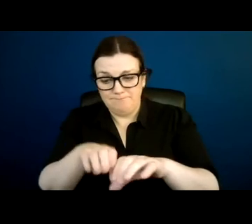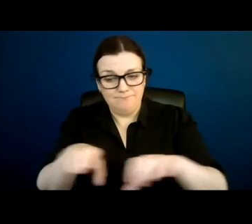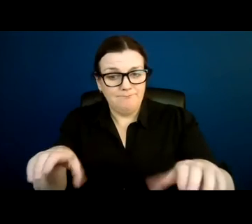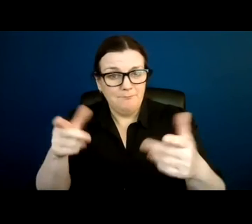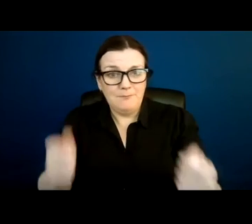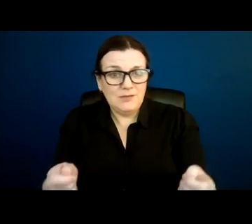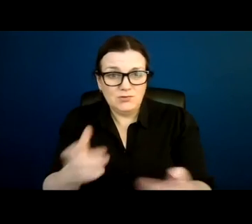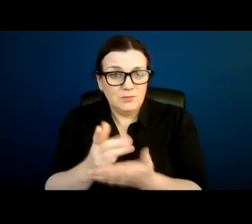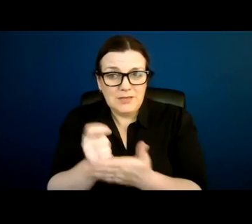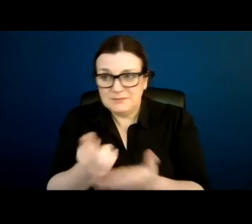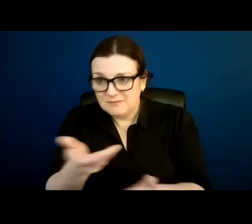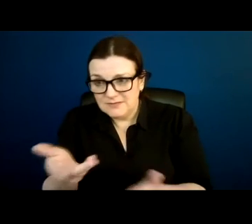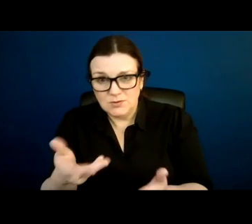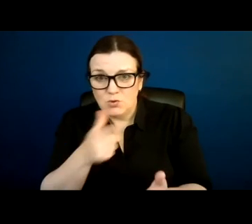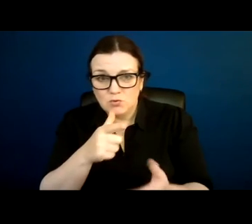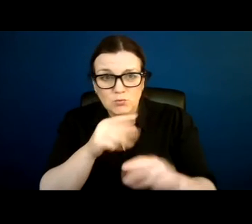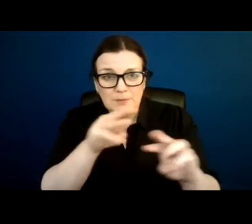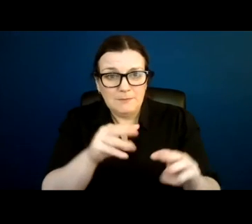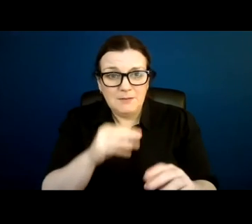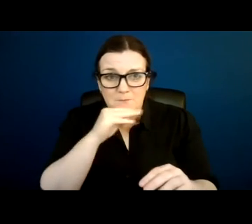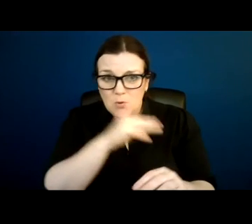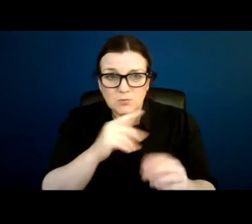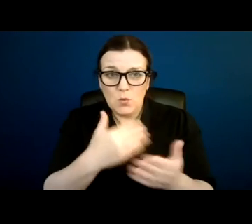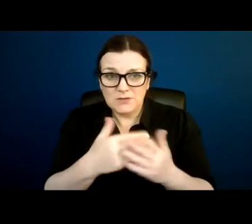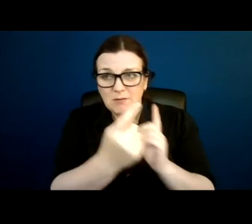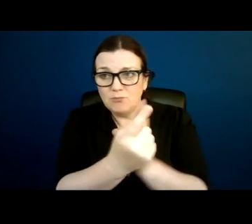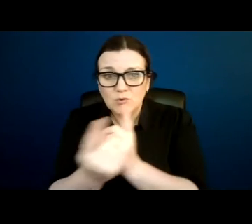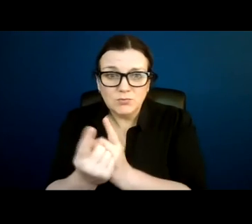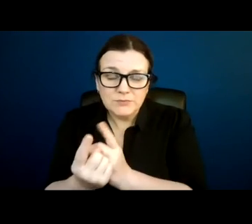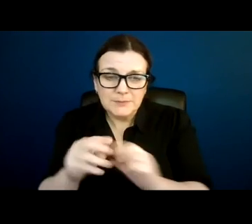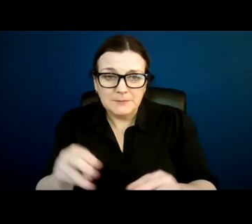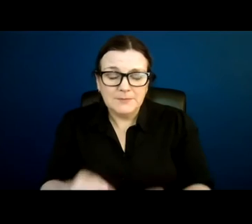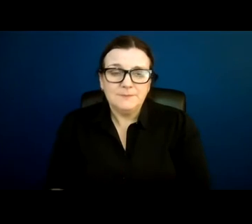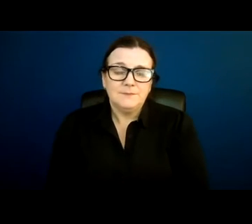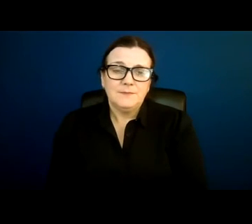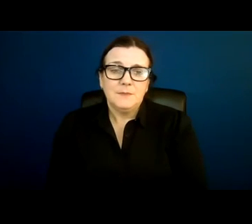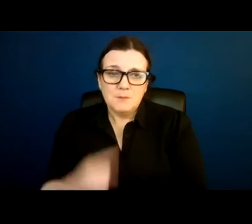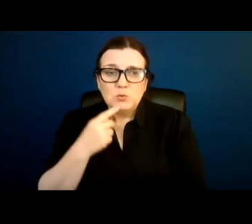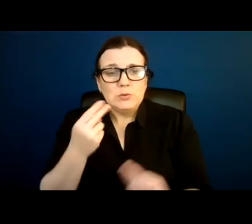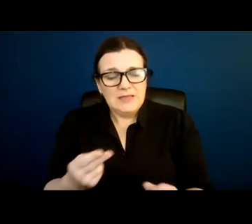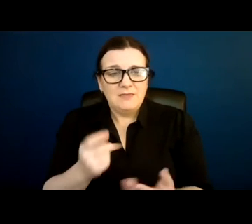most important is that you have the time to develop a relationship